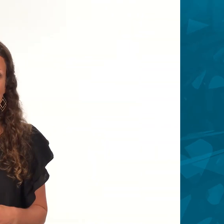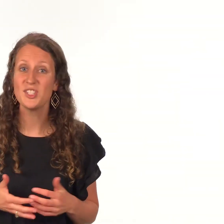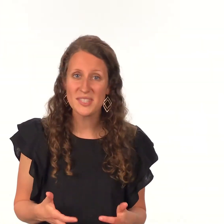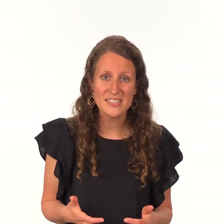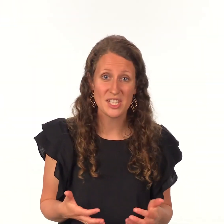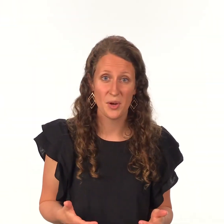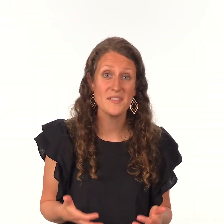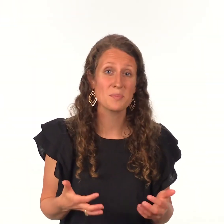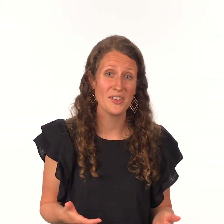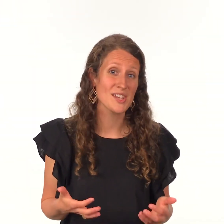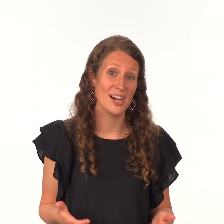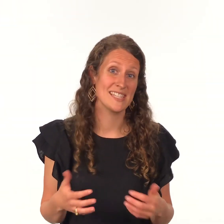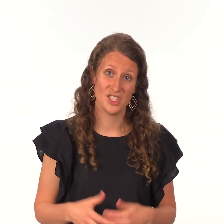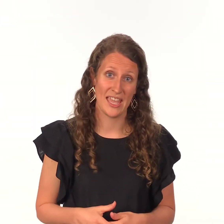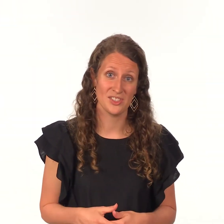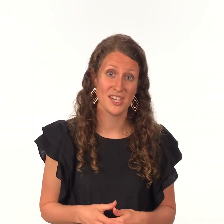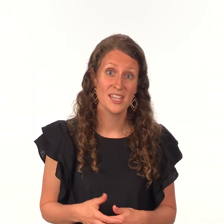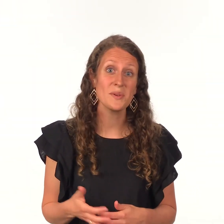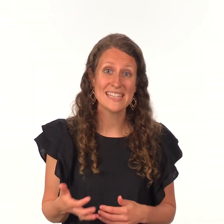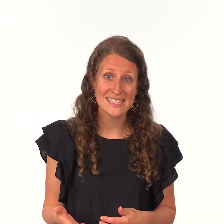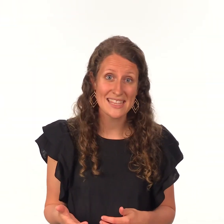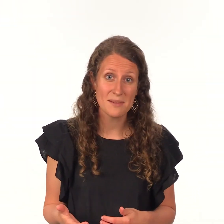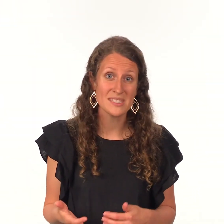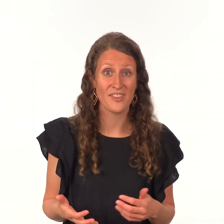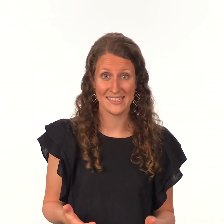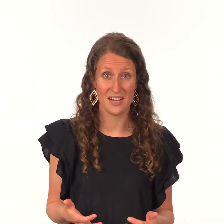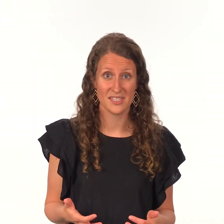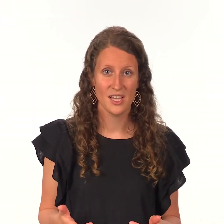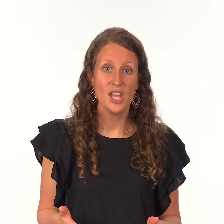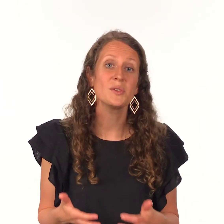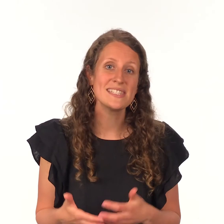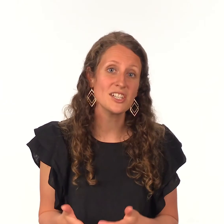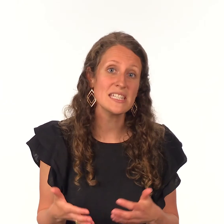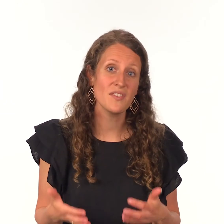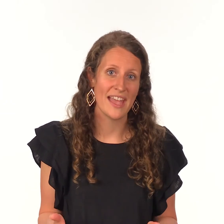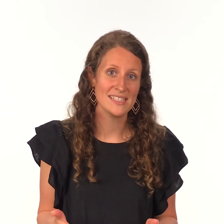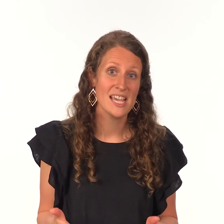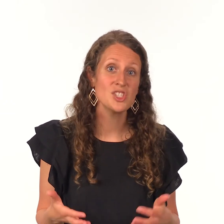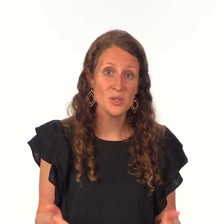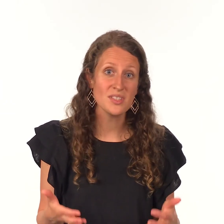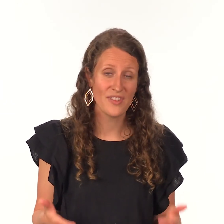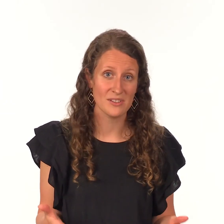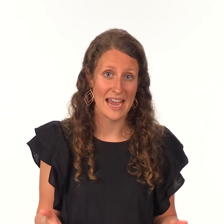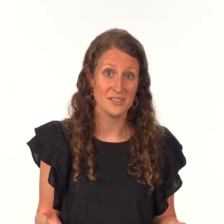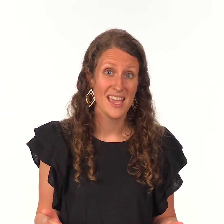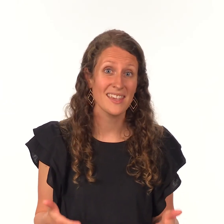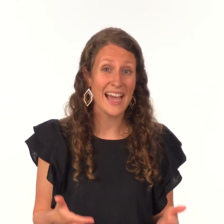joseph didn't know if his brother's hearts had changed so he tested them to find out through a series of events joseph found out that god